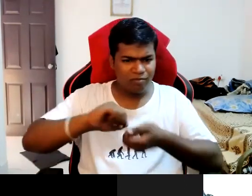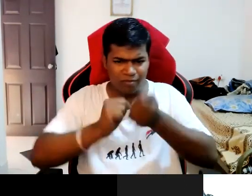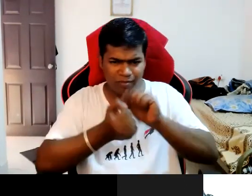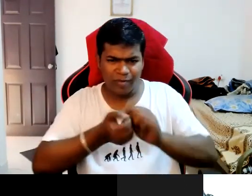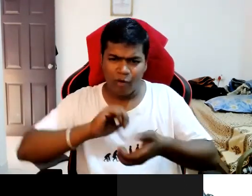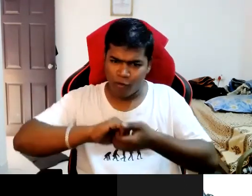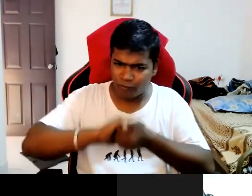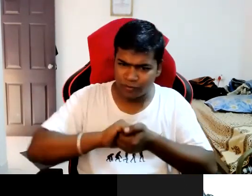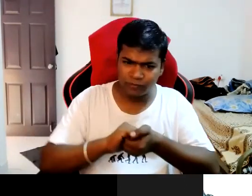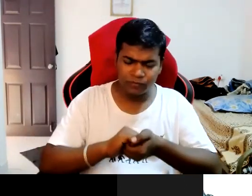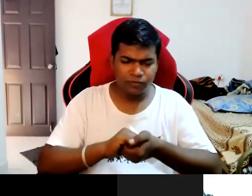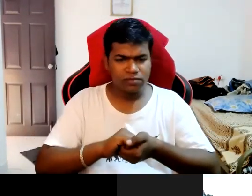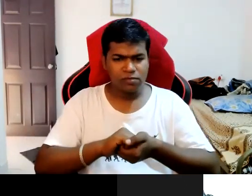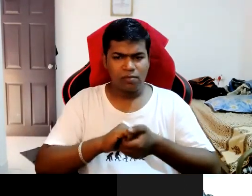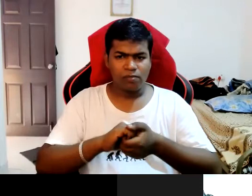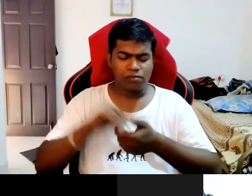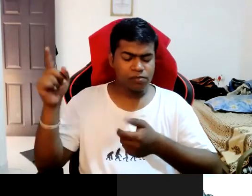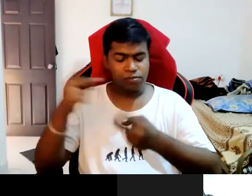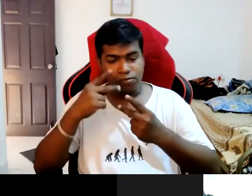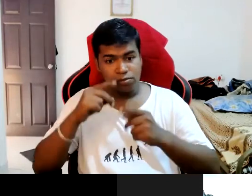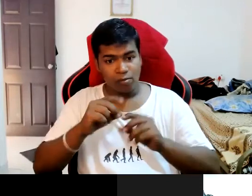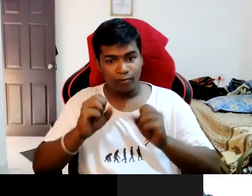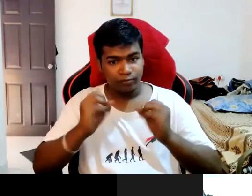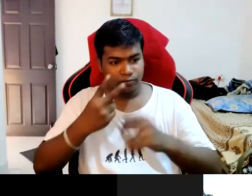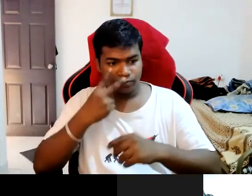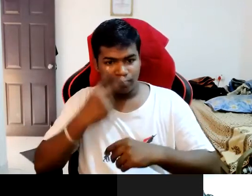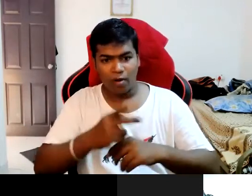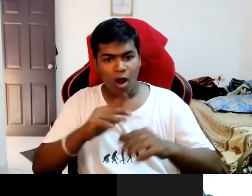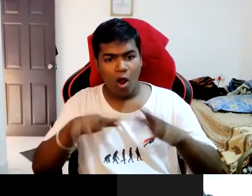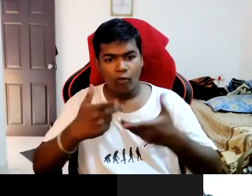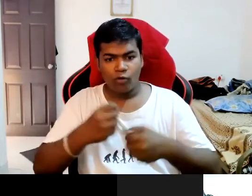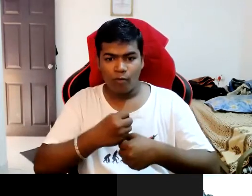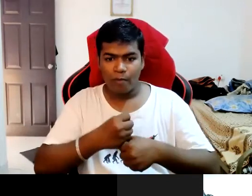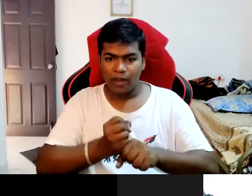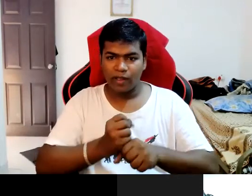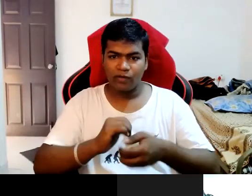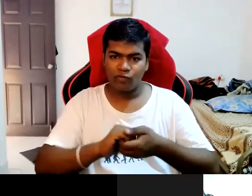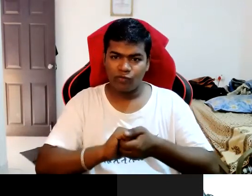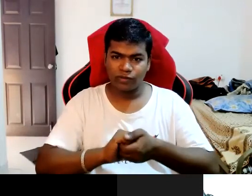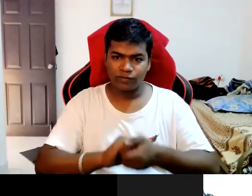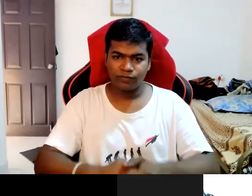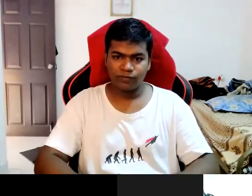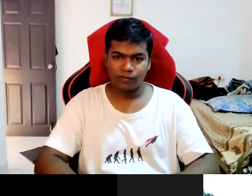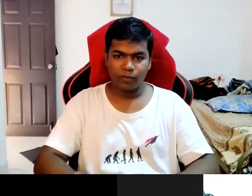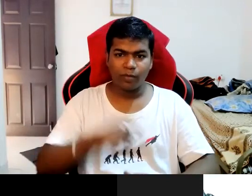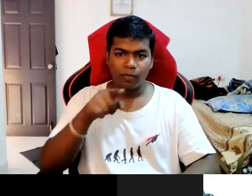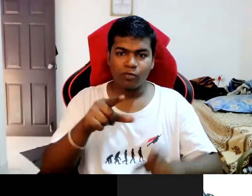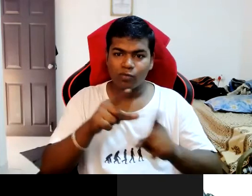meantime but what was their reaction in the beginning and how did you make friends in school? What did you do?